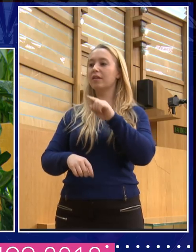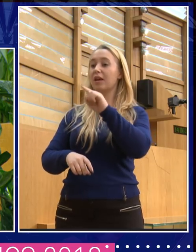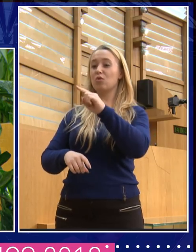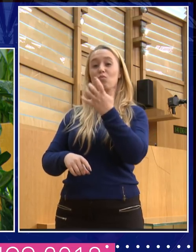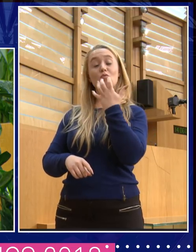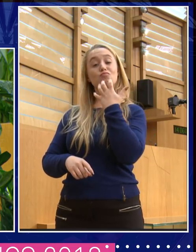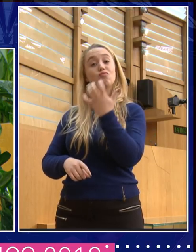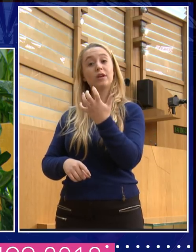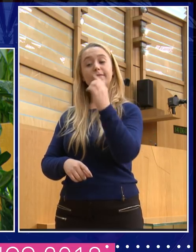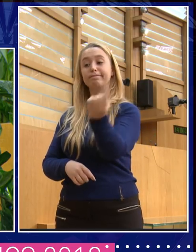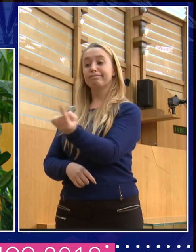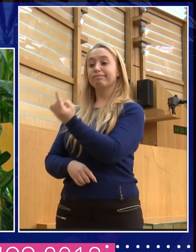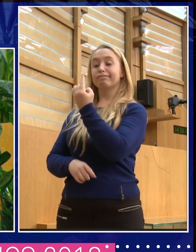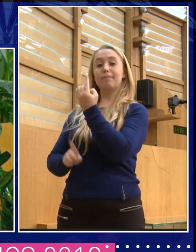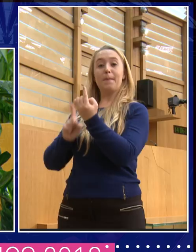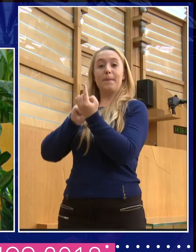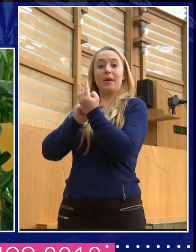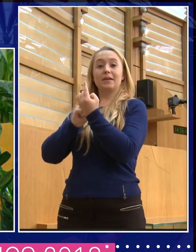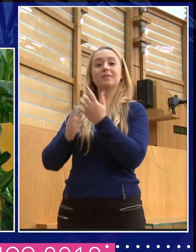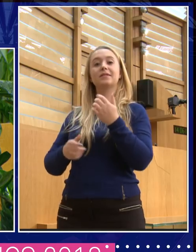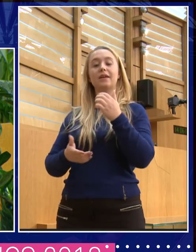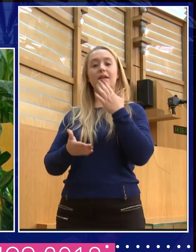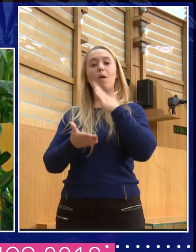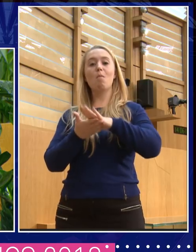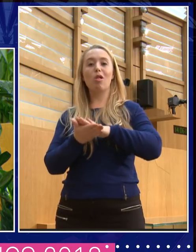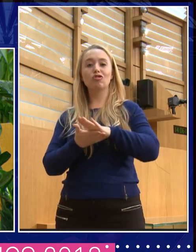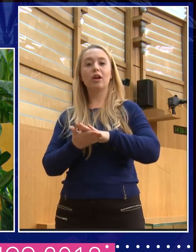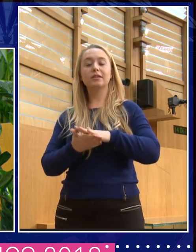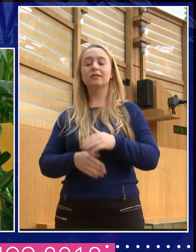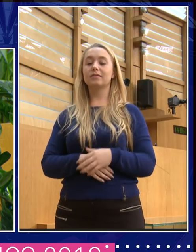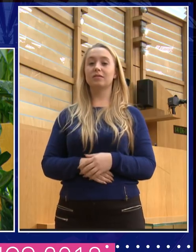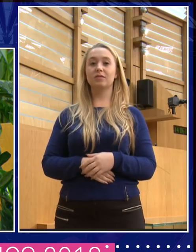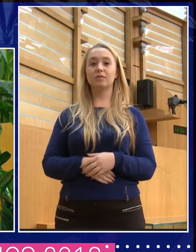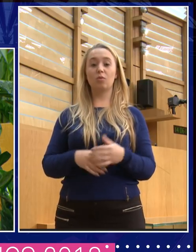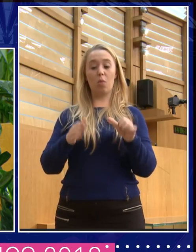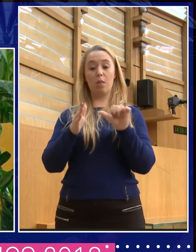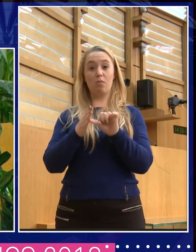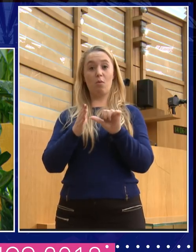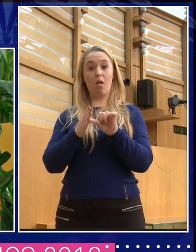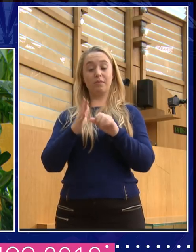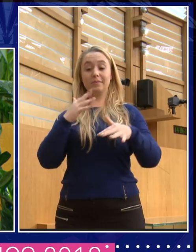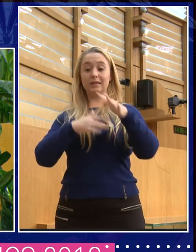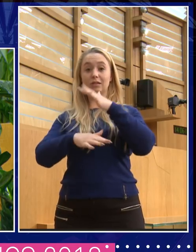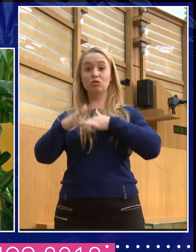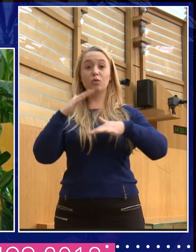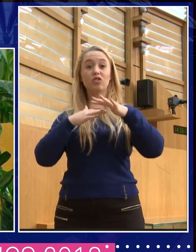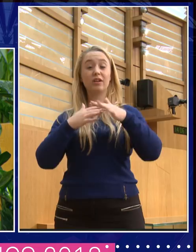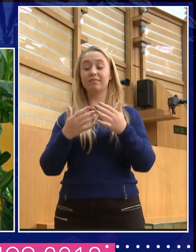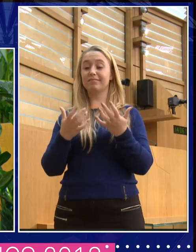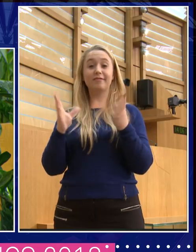come and apologise and say that, you know, this was now, you know, as far as everybody was concerned in the past. And he has